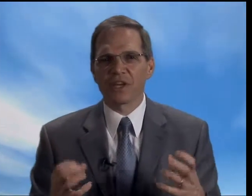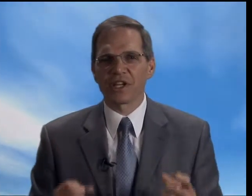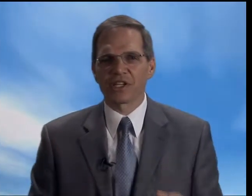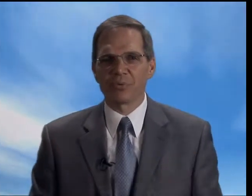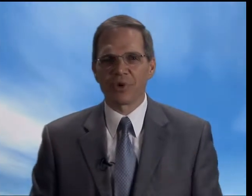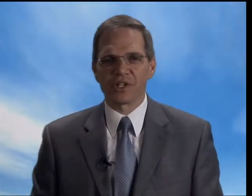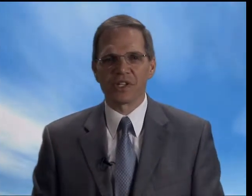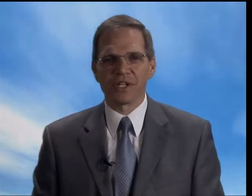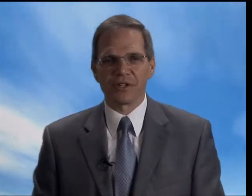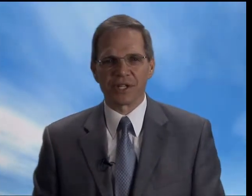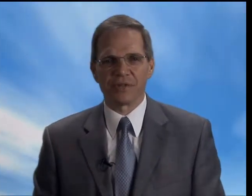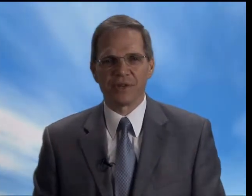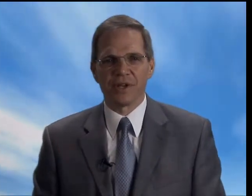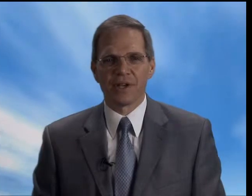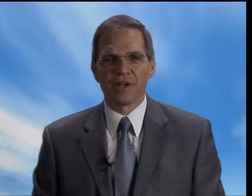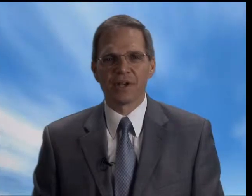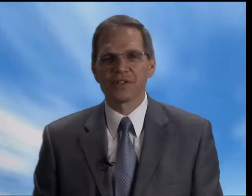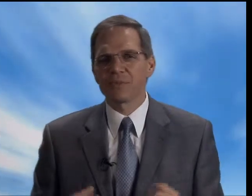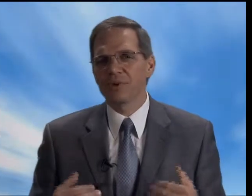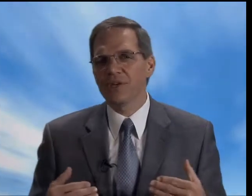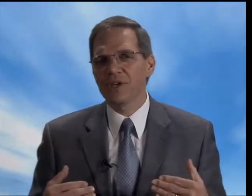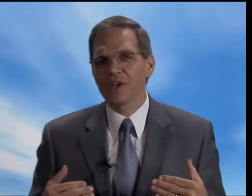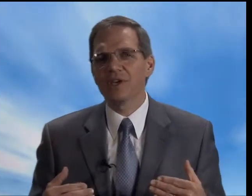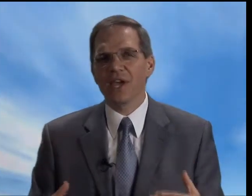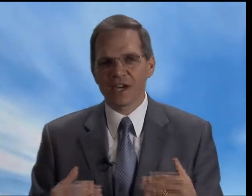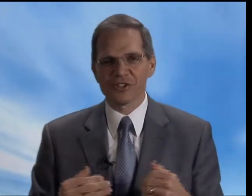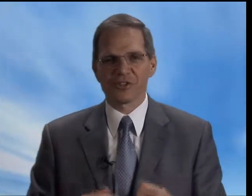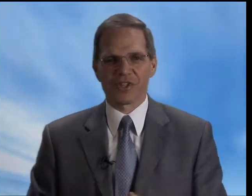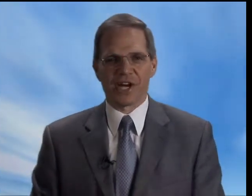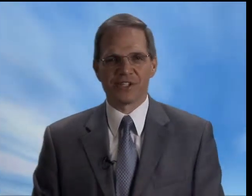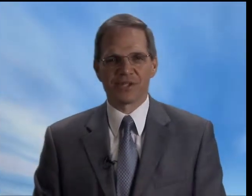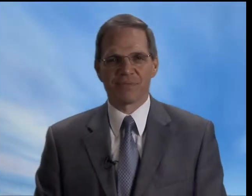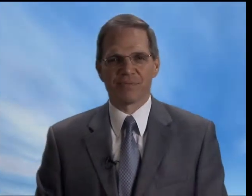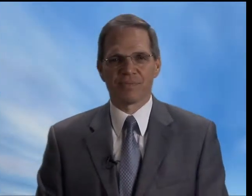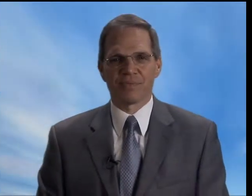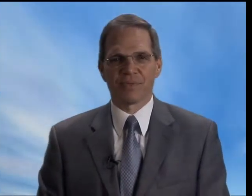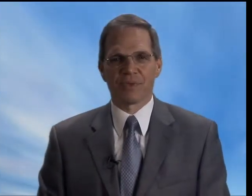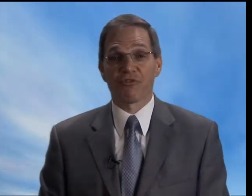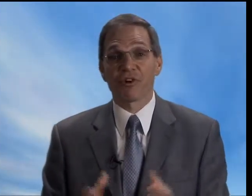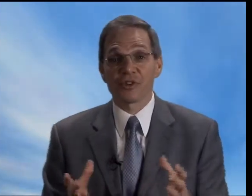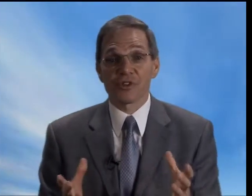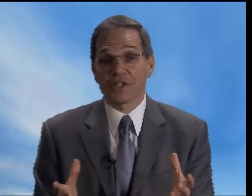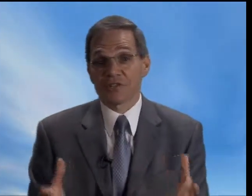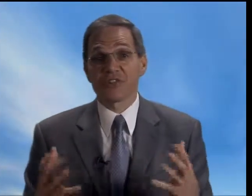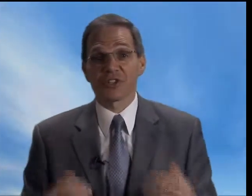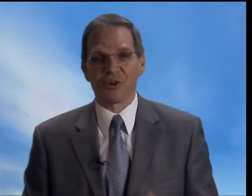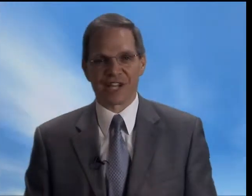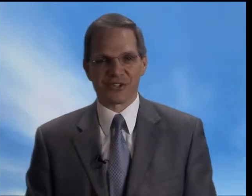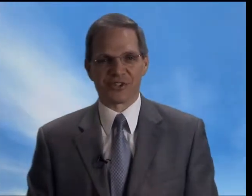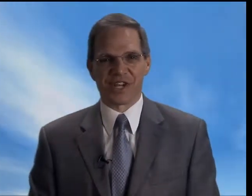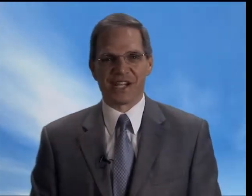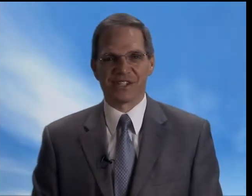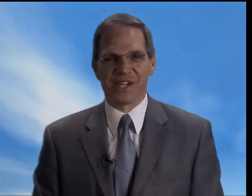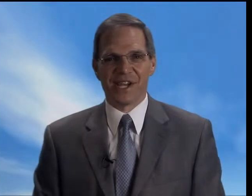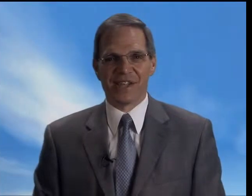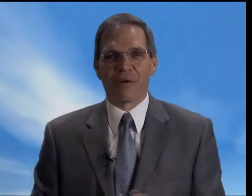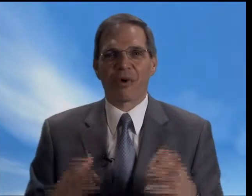can experience healing is to be in exercise. First, it's physical exercise. That we're